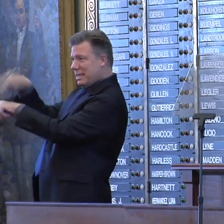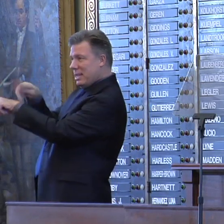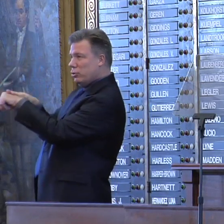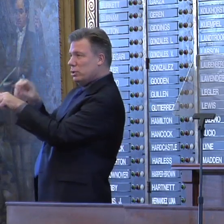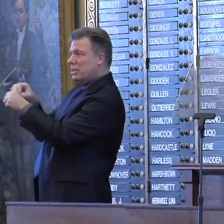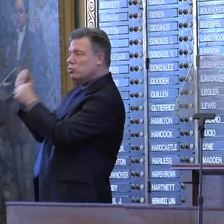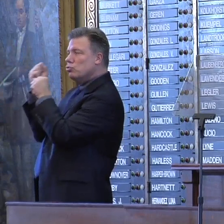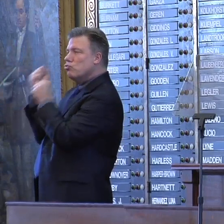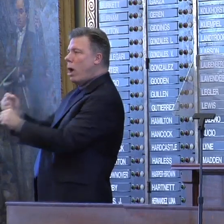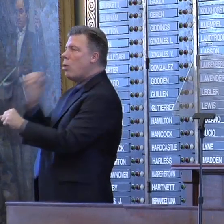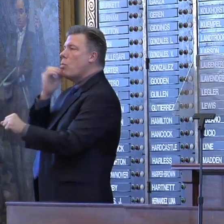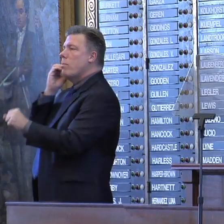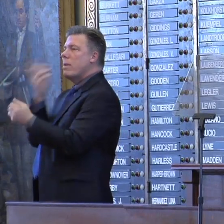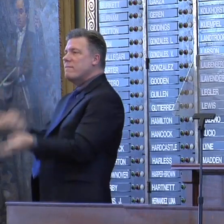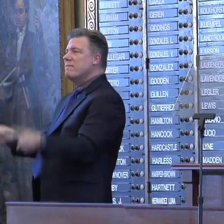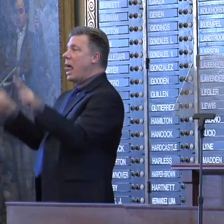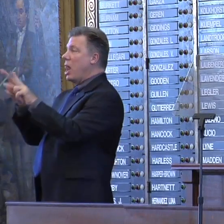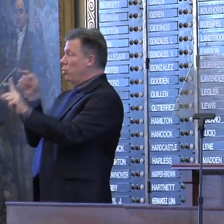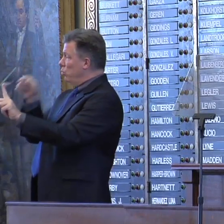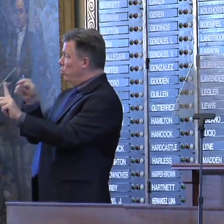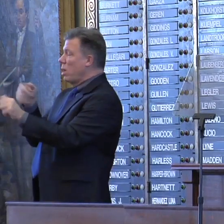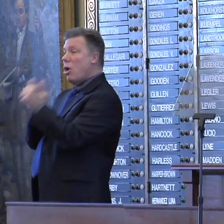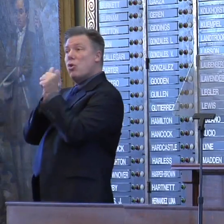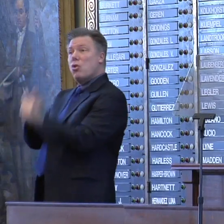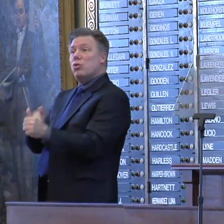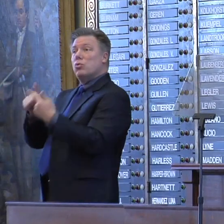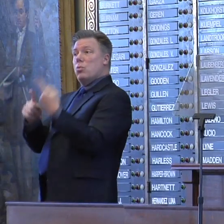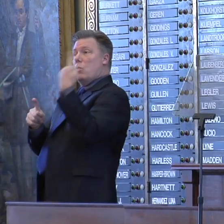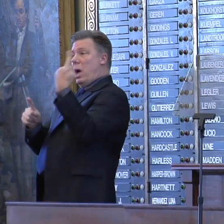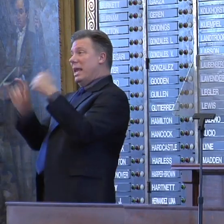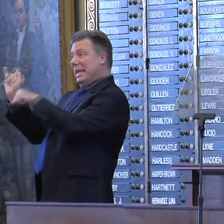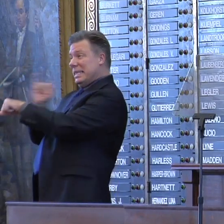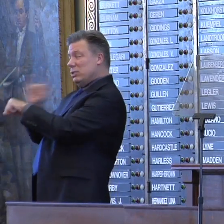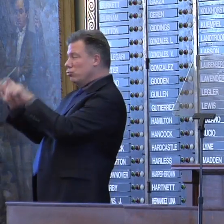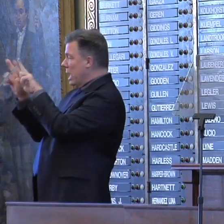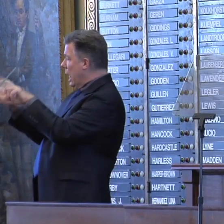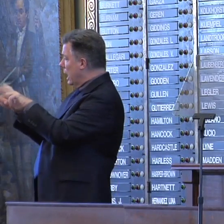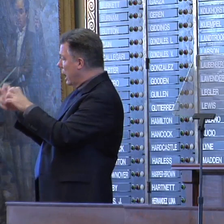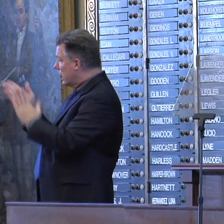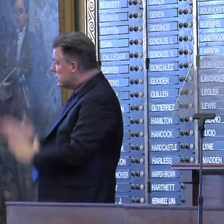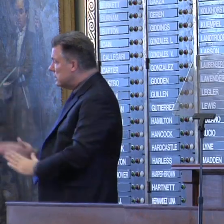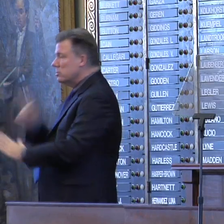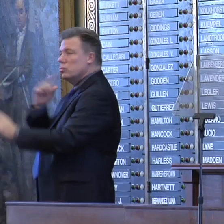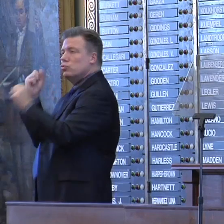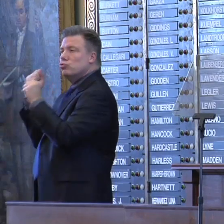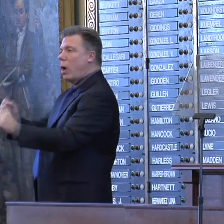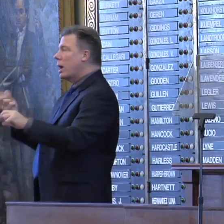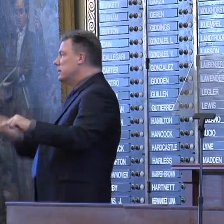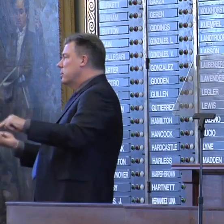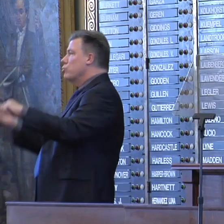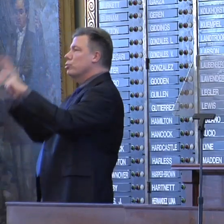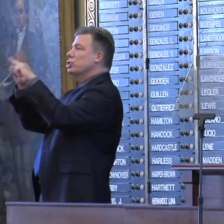strong home values. According to one industry analyst, the strongest appreciation in home